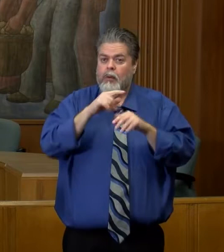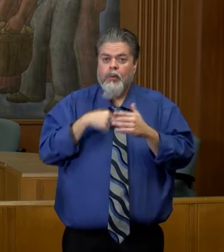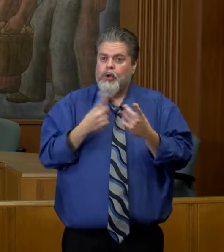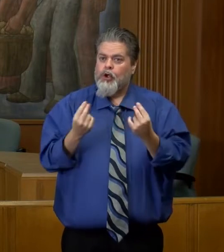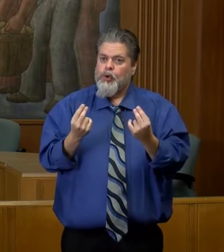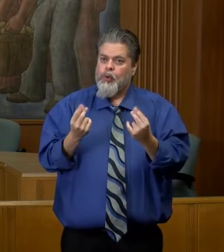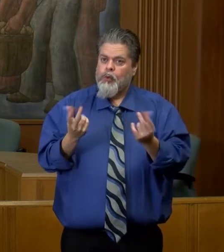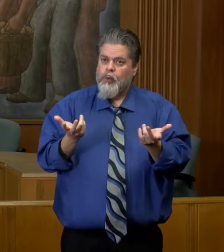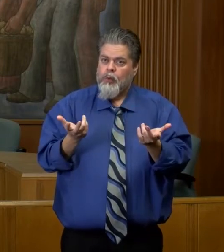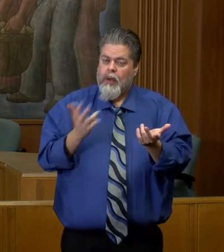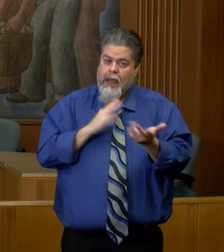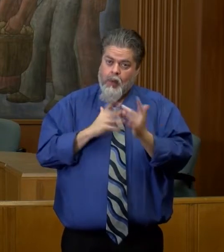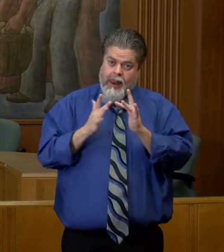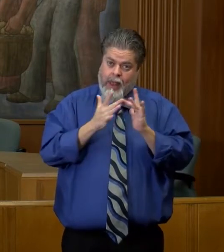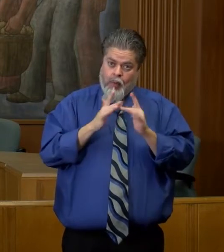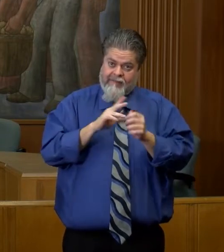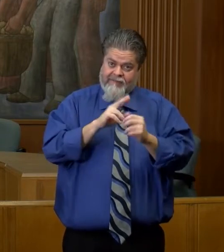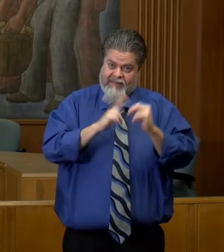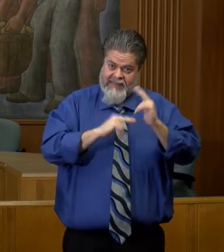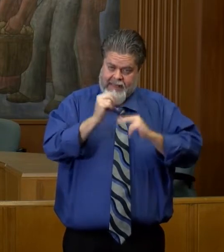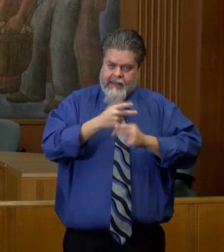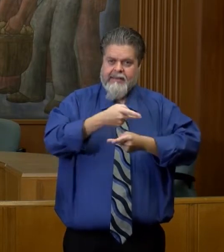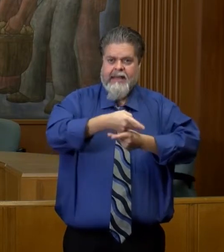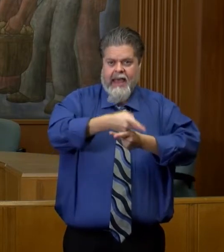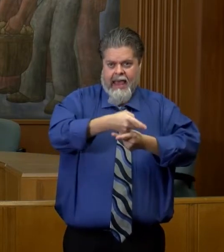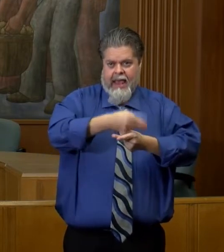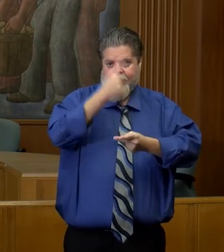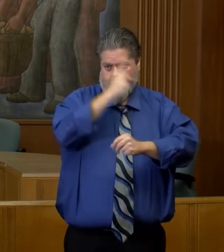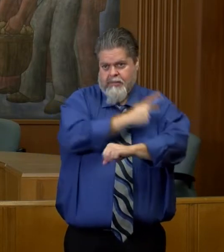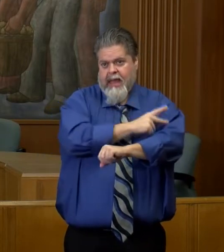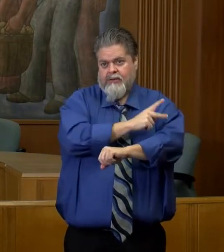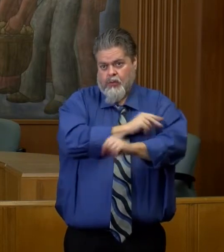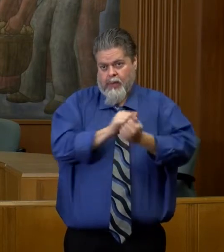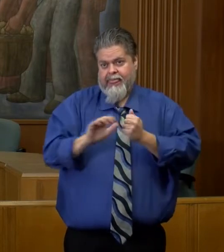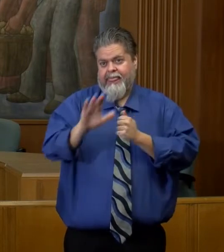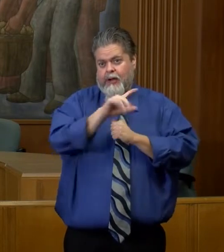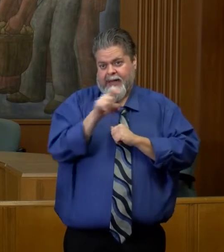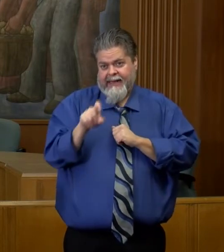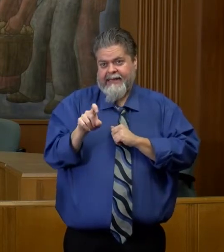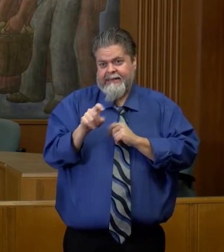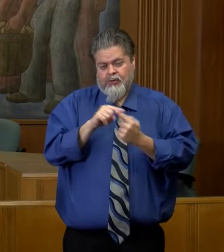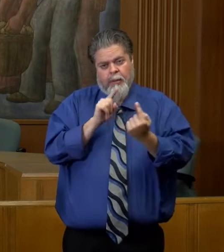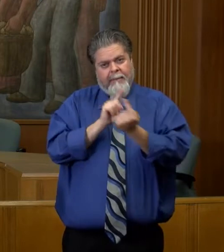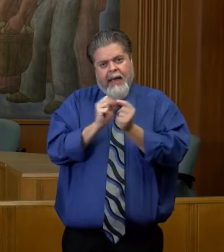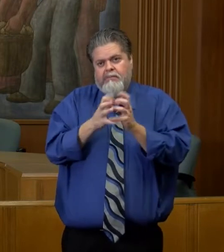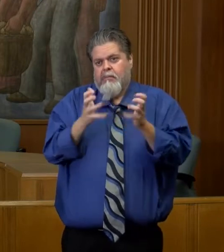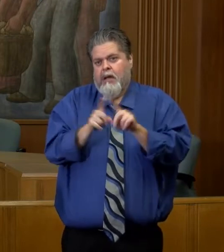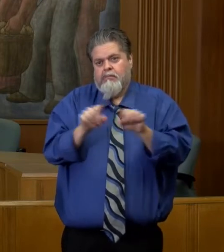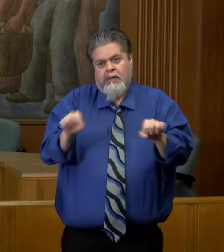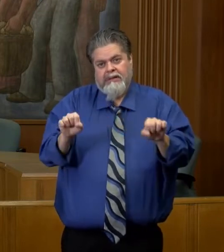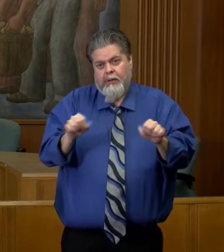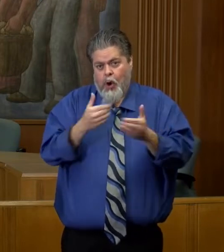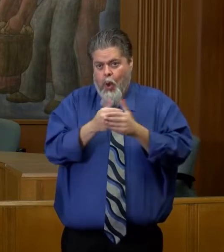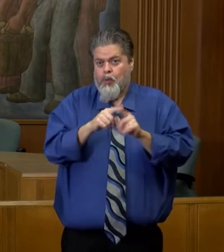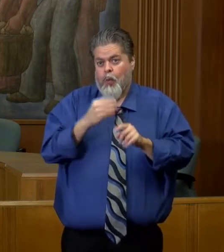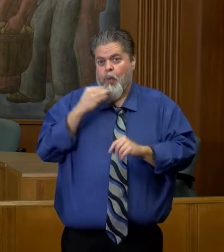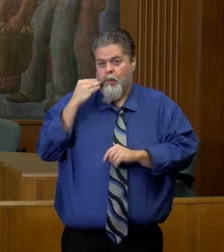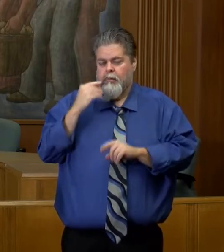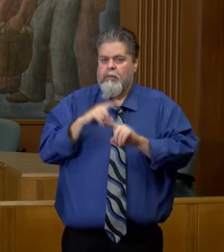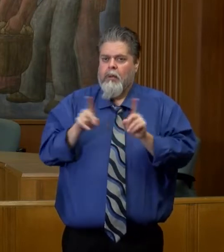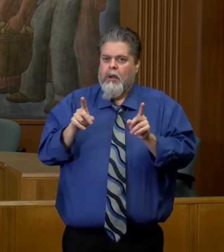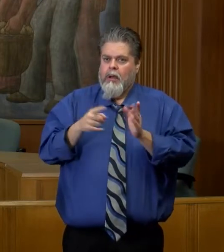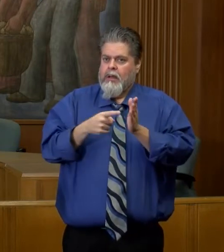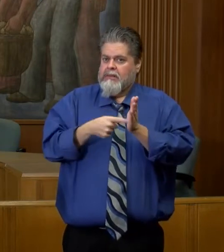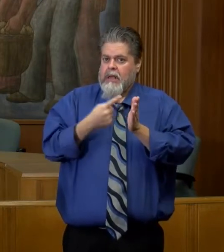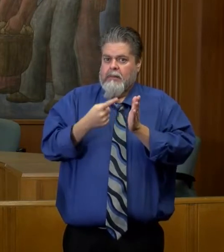And certainly our network facilities have been caring for patients with needs as they can meet them as close to home as possible. But then